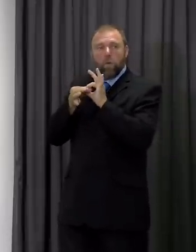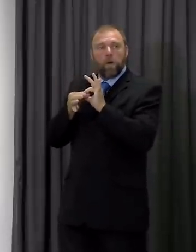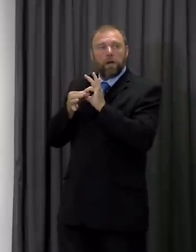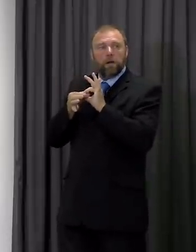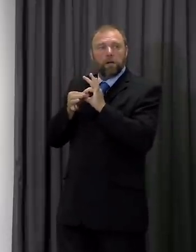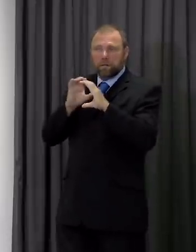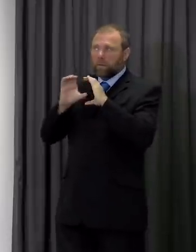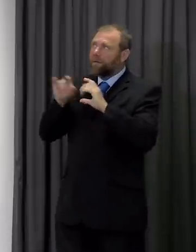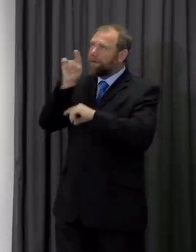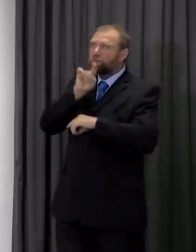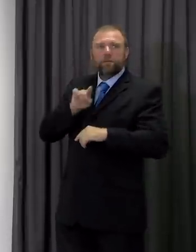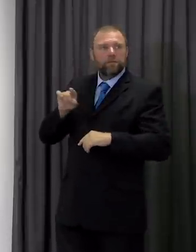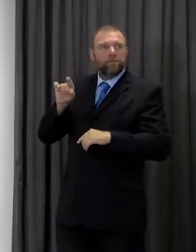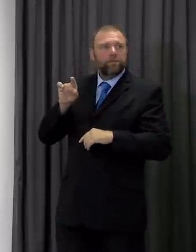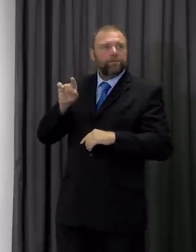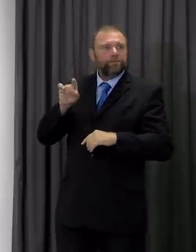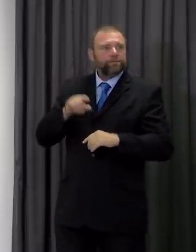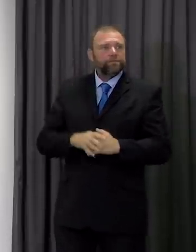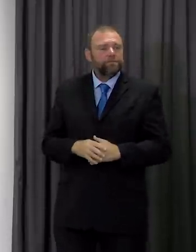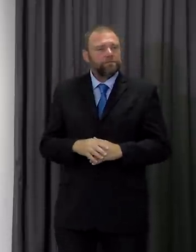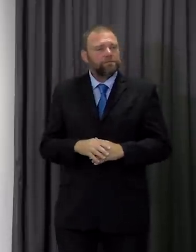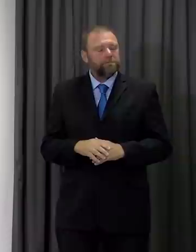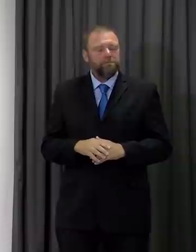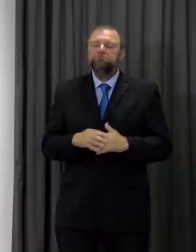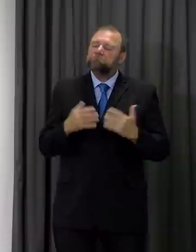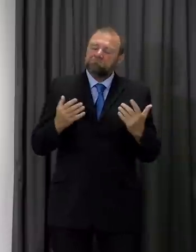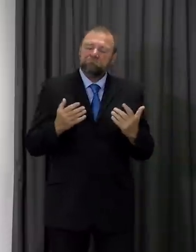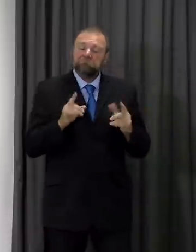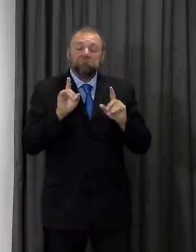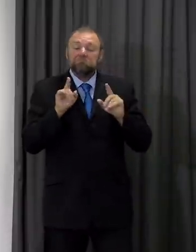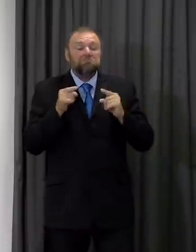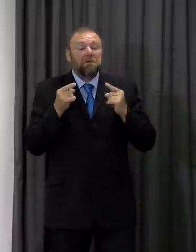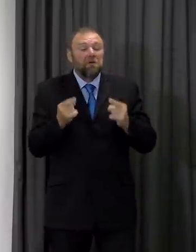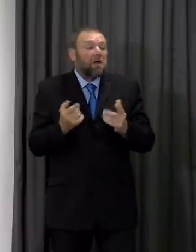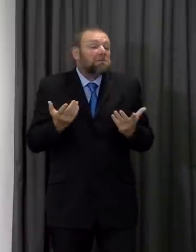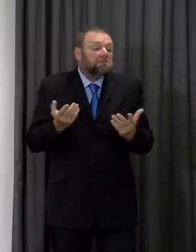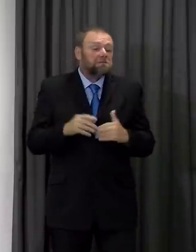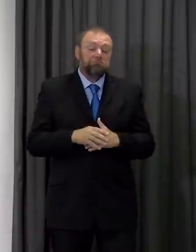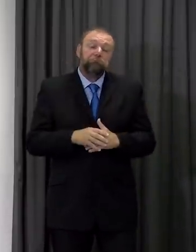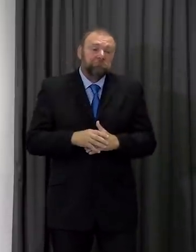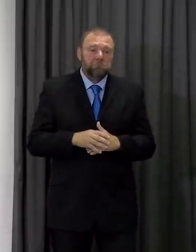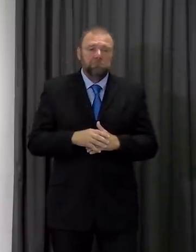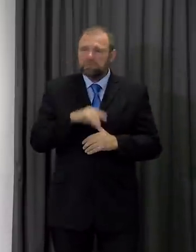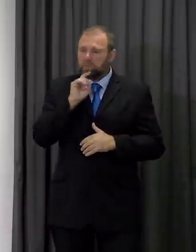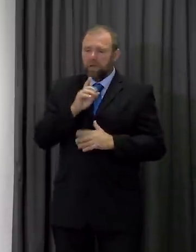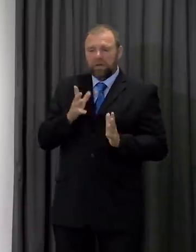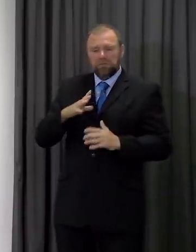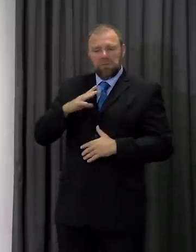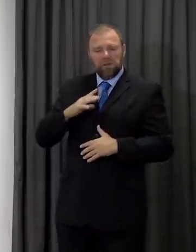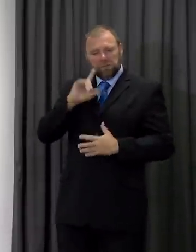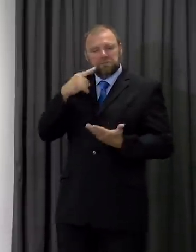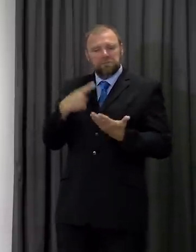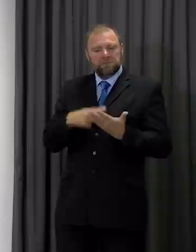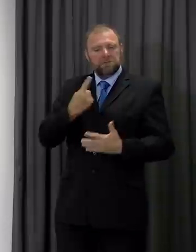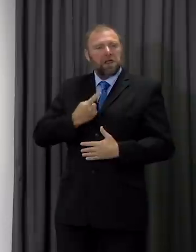with every one of the four nations if we're not able to do that then we are prepared to make our own choices here in Wales